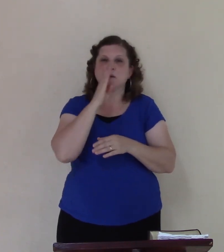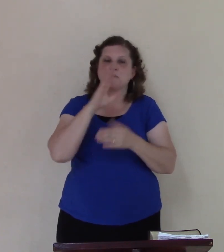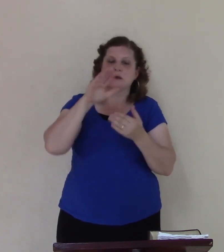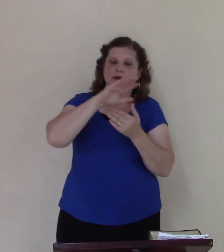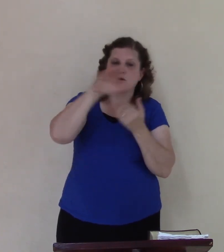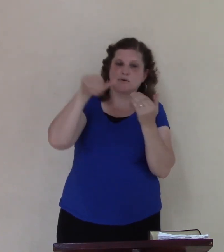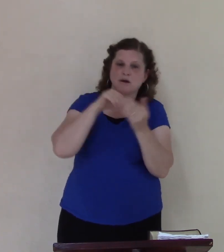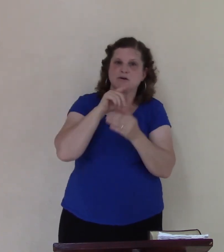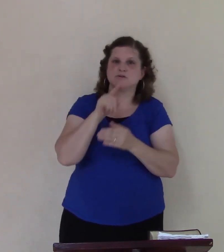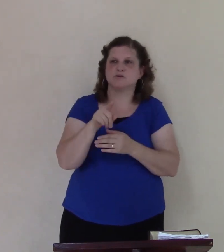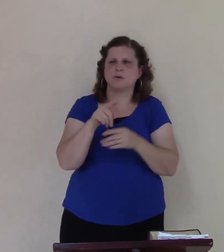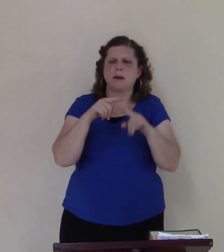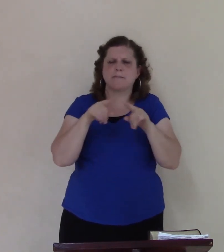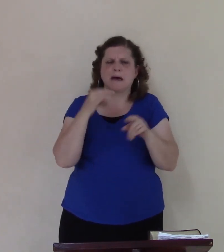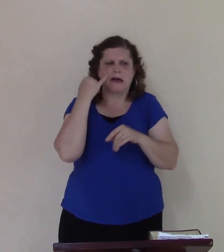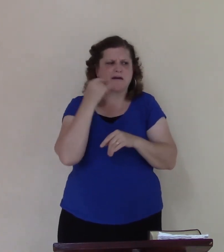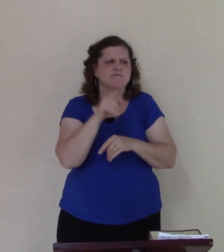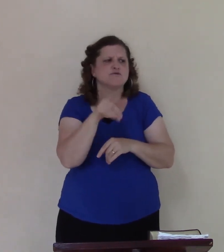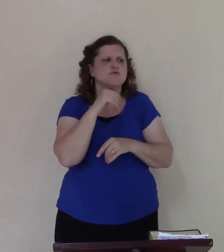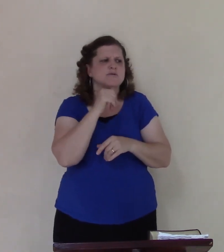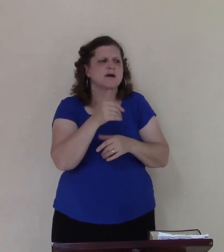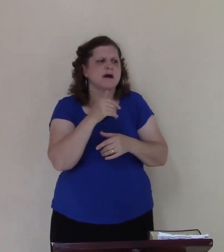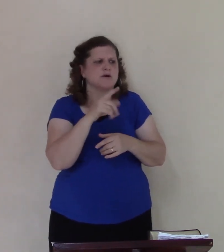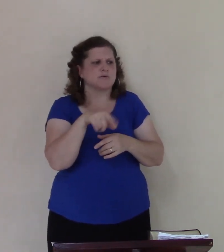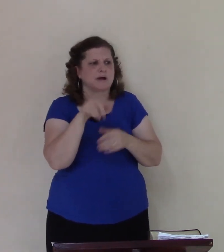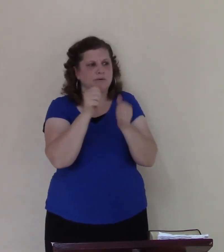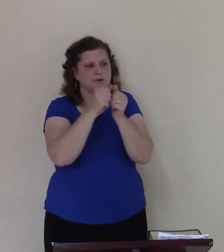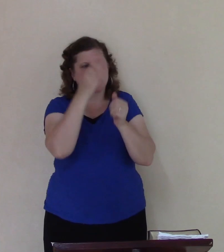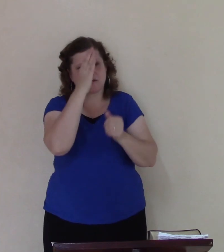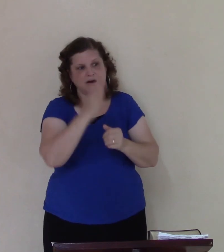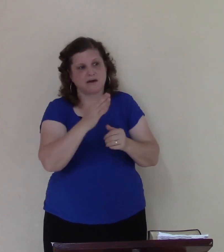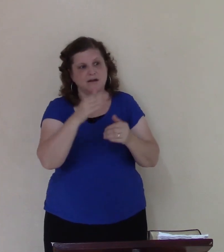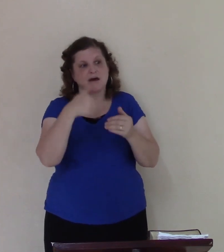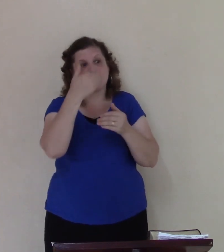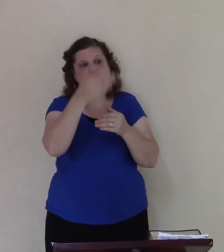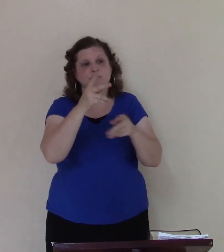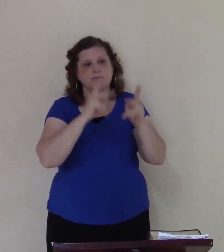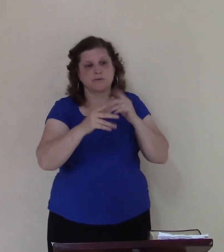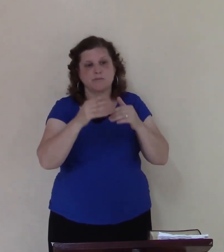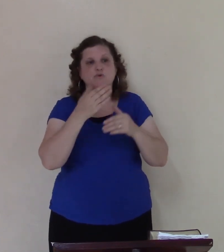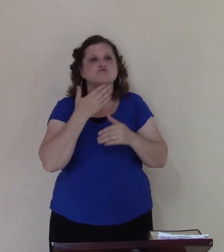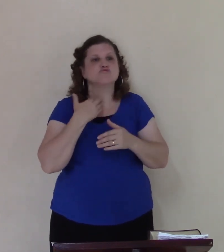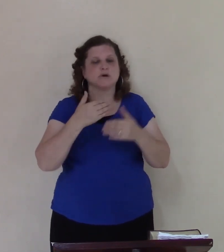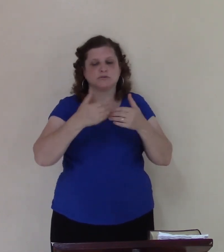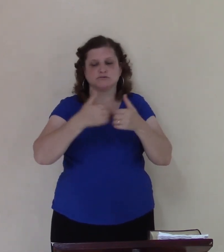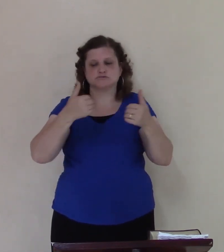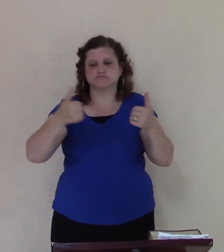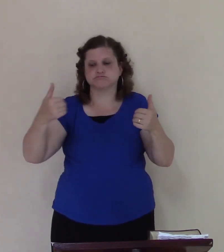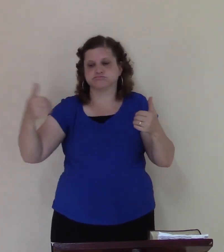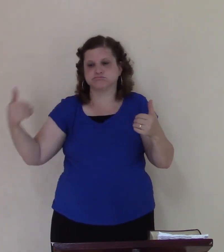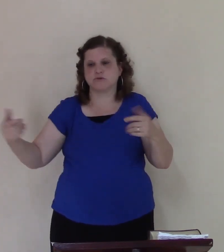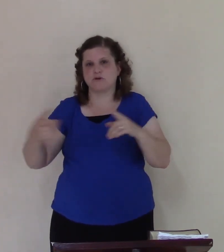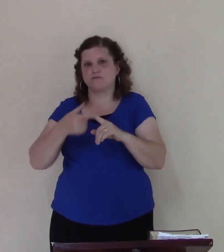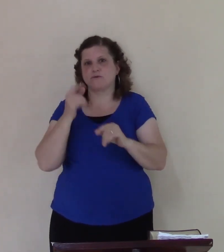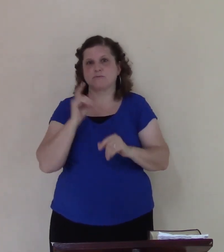with God will say I don't know something any other things any other things but this is I mentioned here tonight